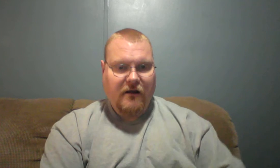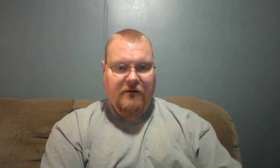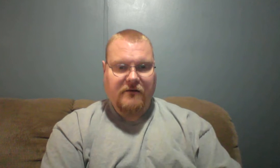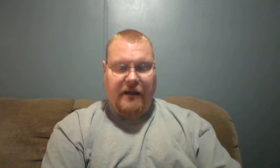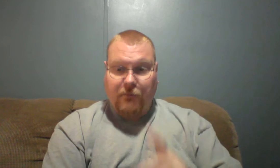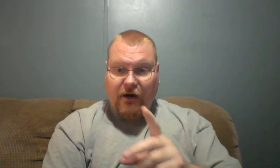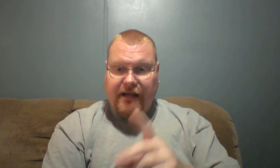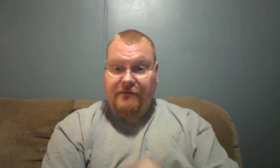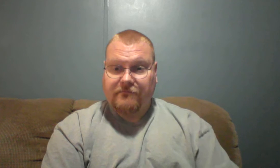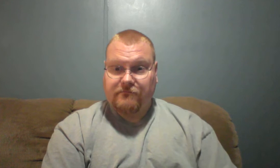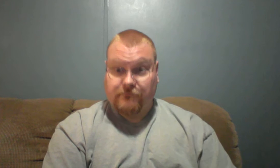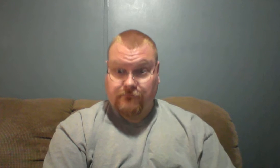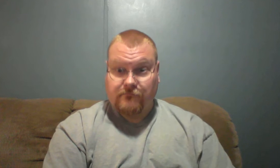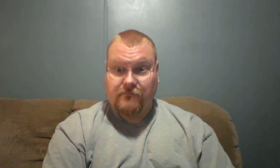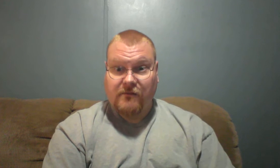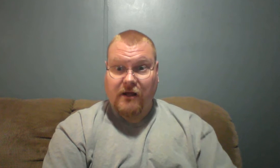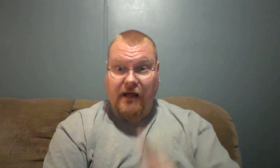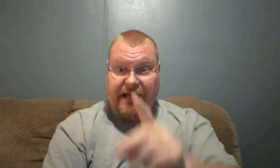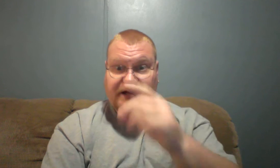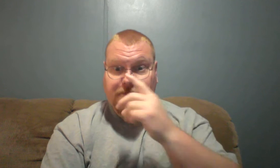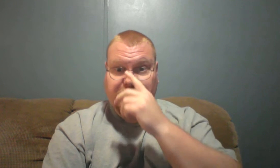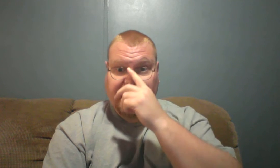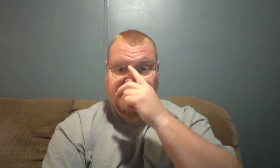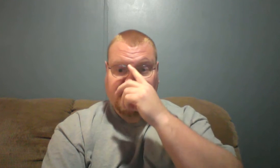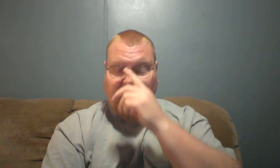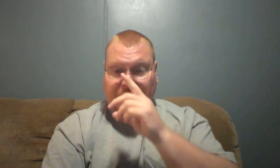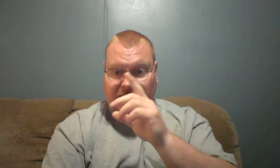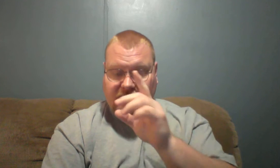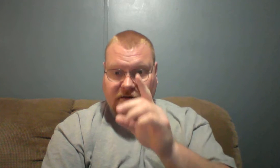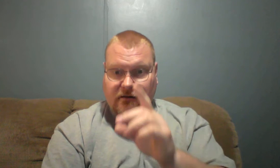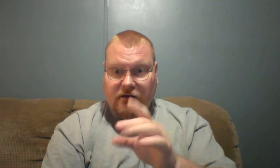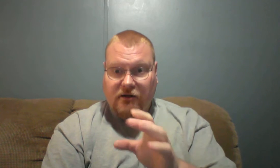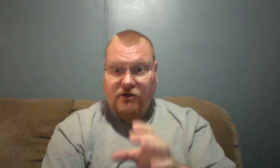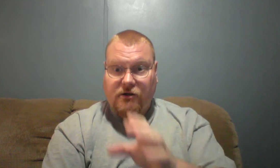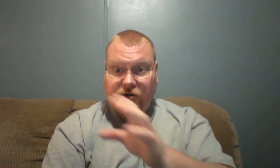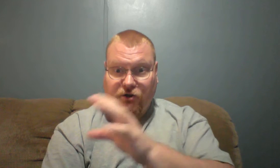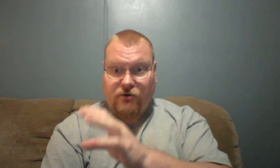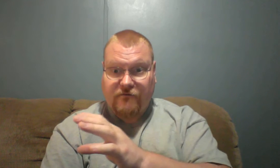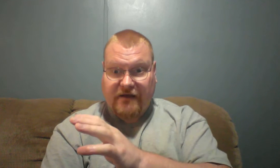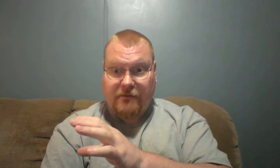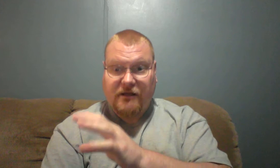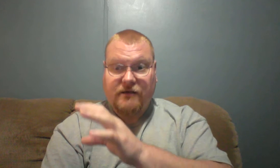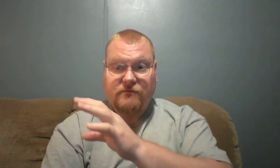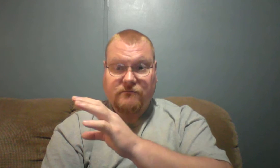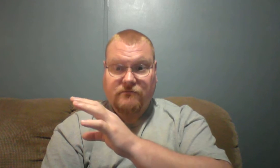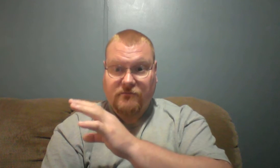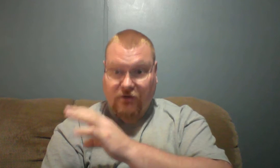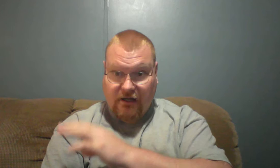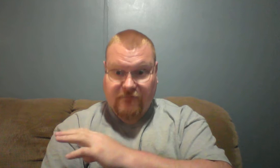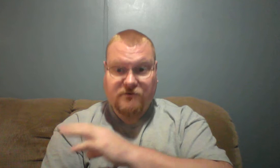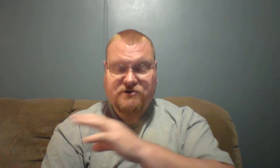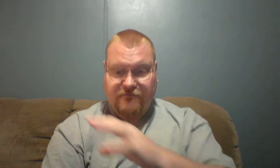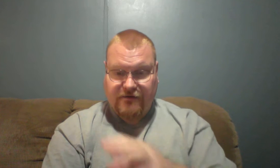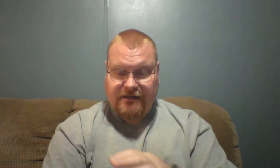And pray a hedge of protection about your family, your loved ones, your friends.